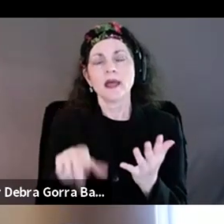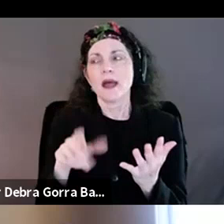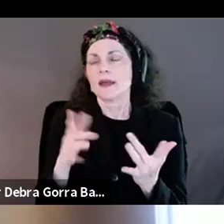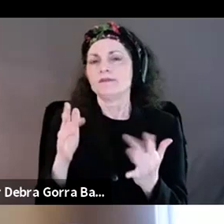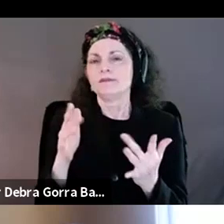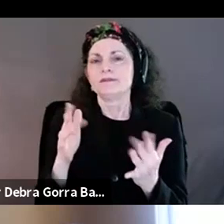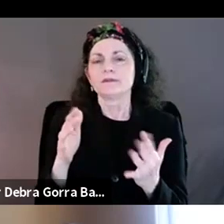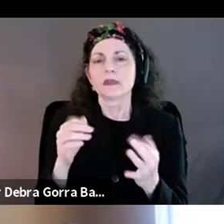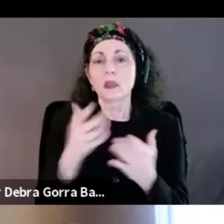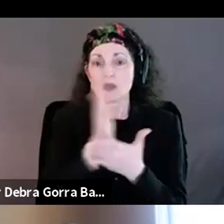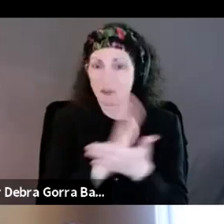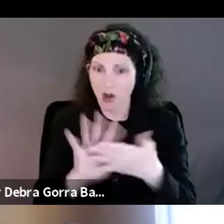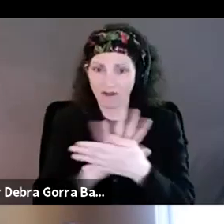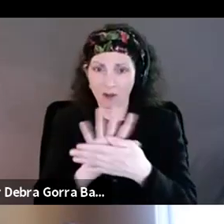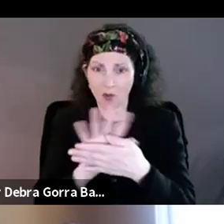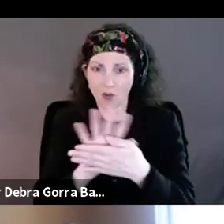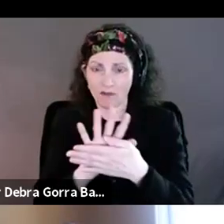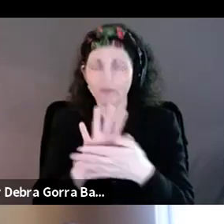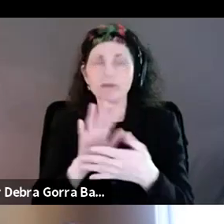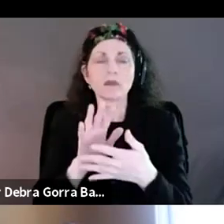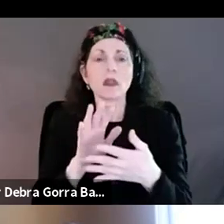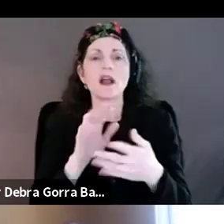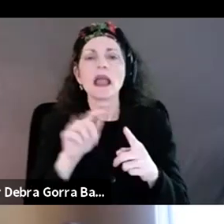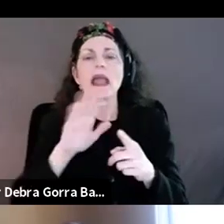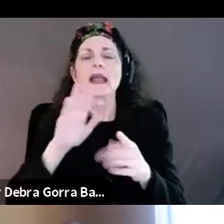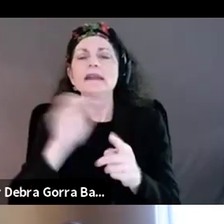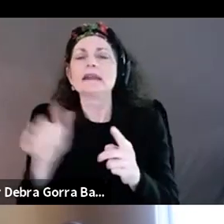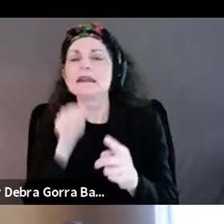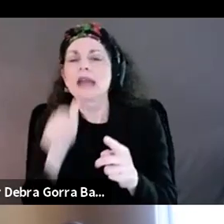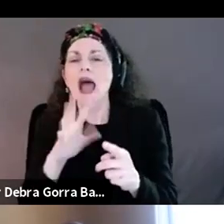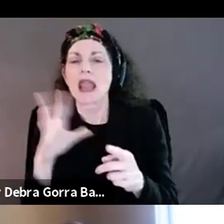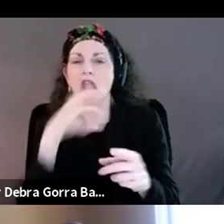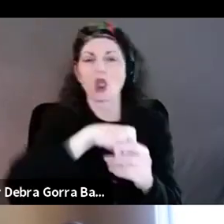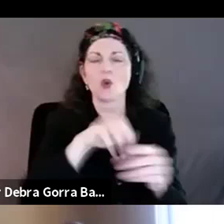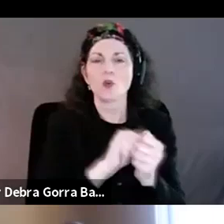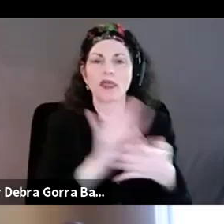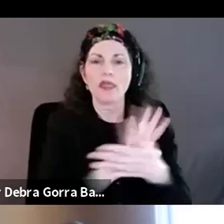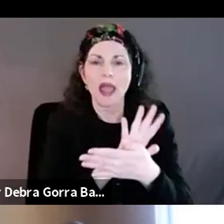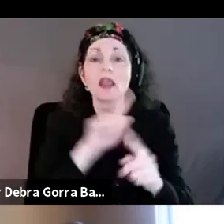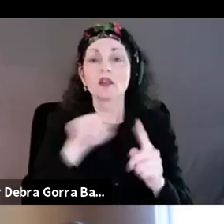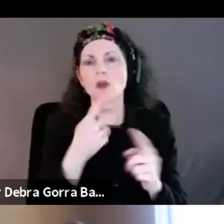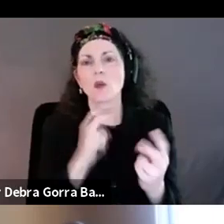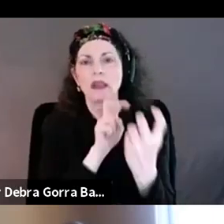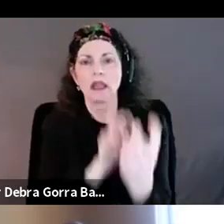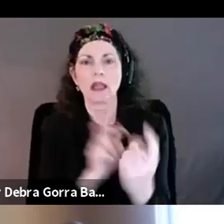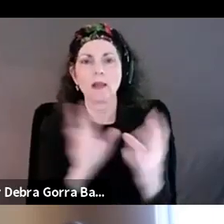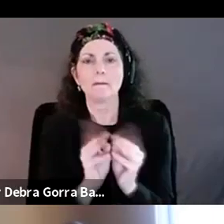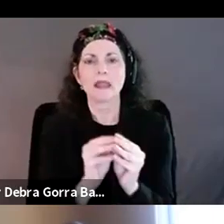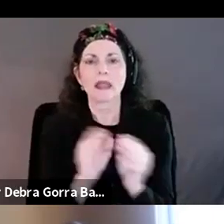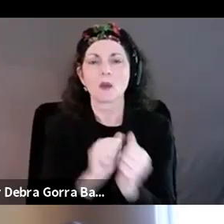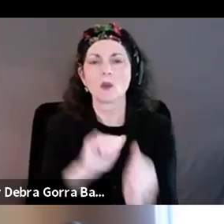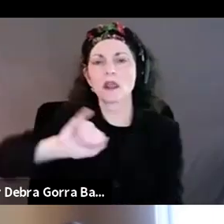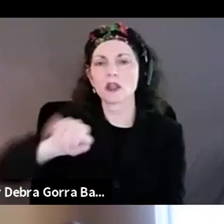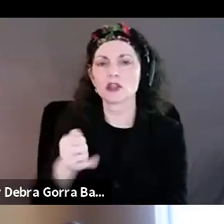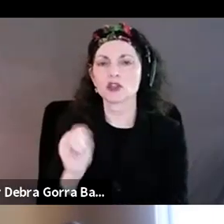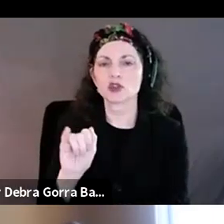movie that never made it into the film. Uh, which was a meeting I had with Judy. Um, and I